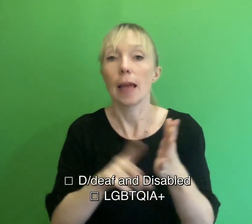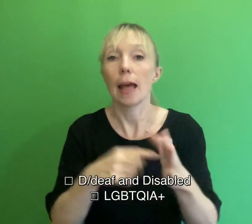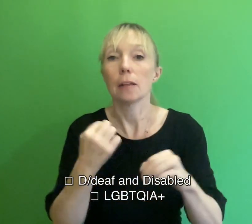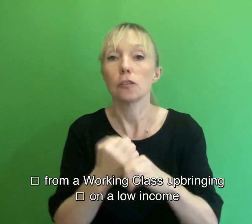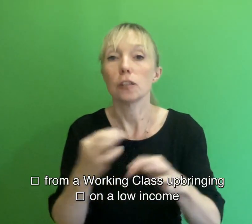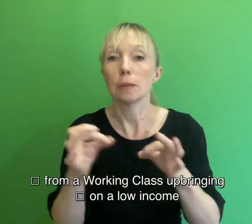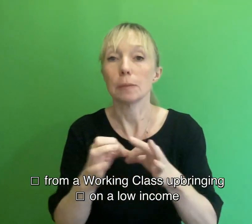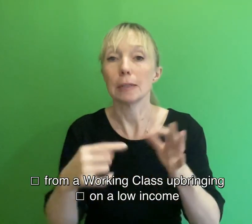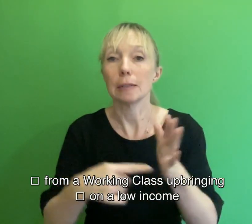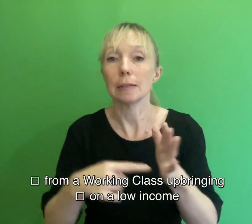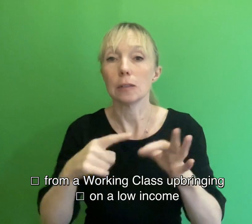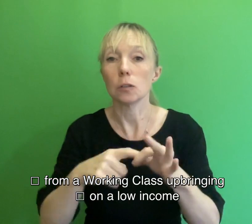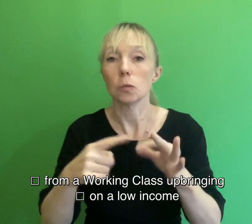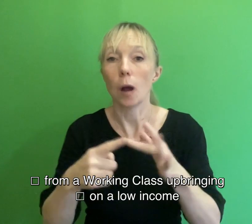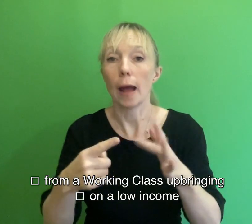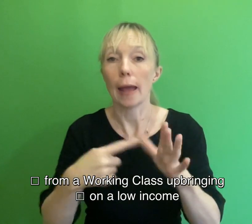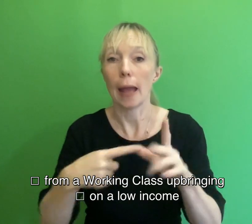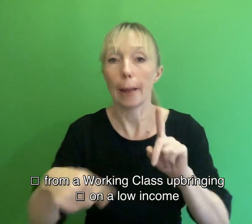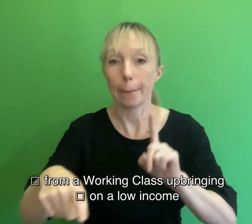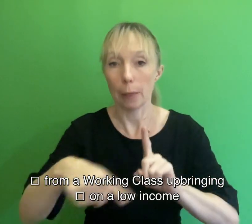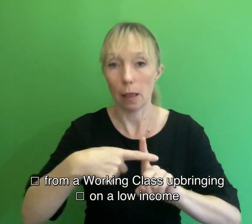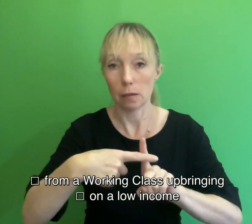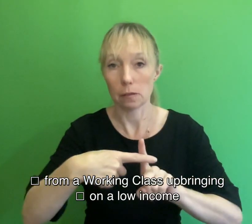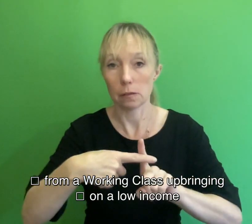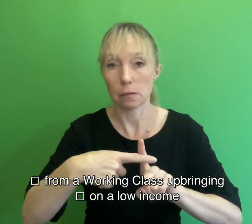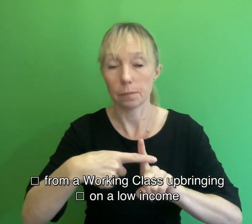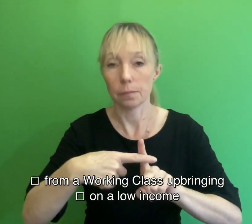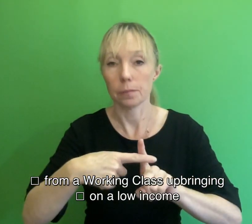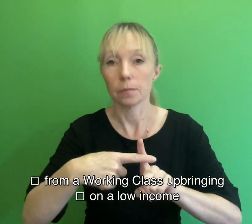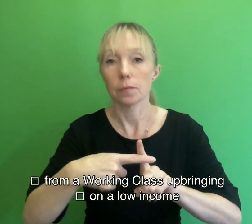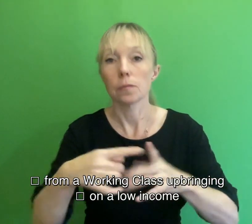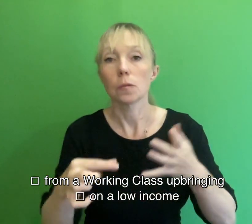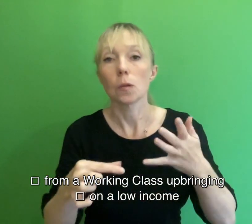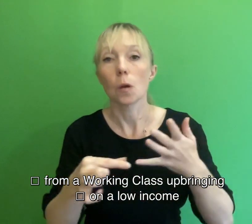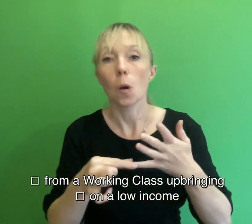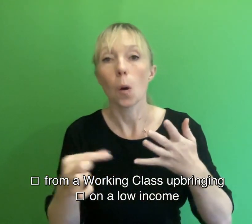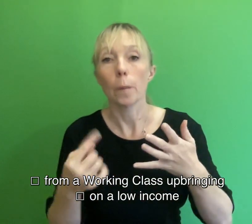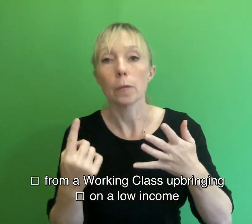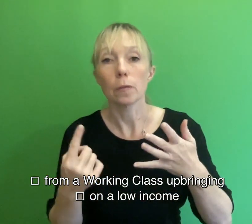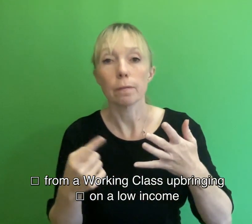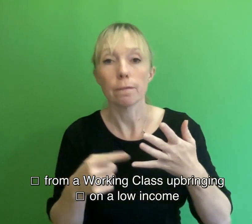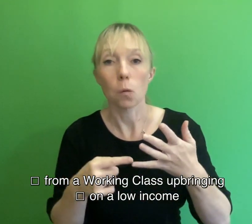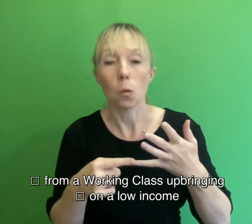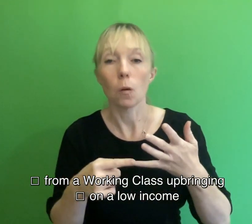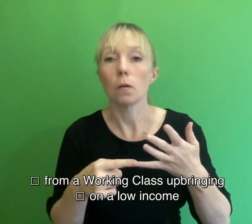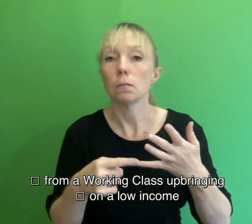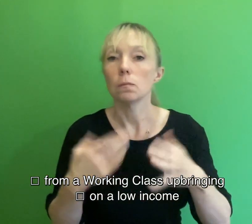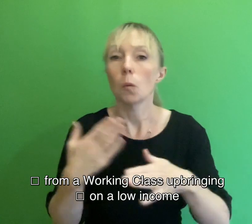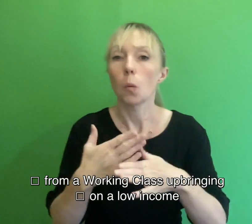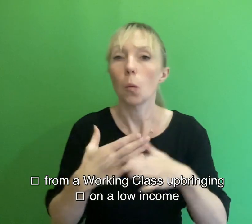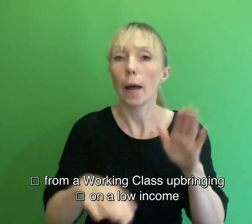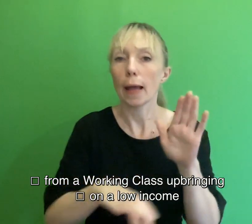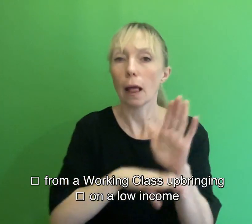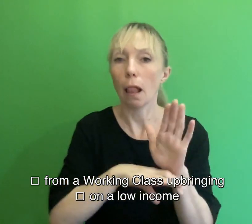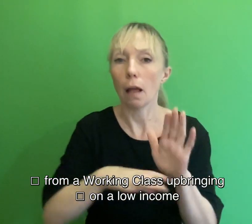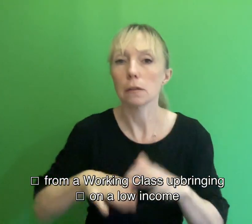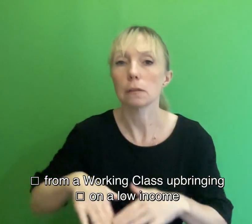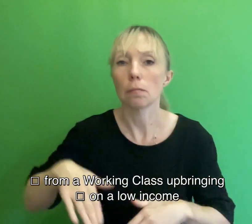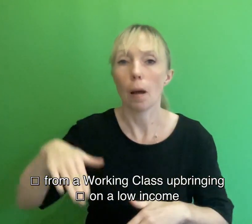LGBTQIA+. Option 4 From a working class upbringing. Option